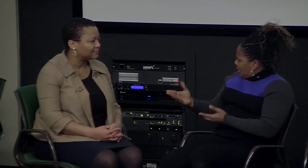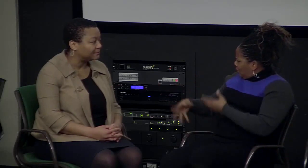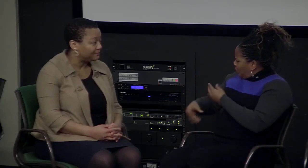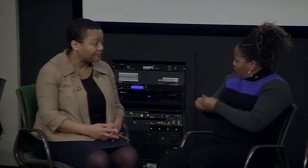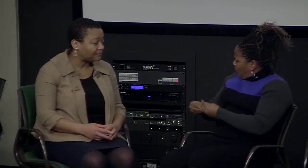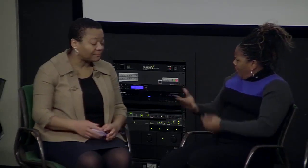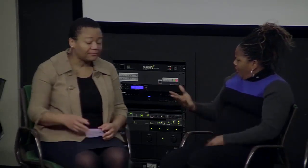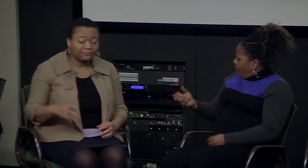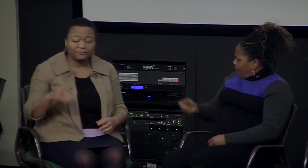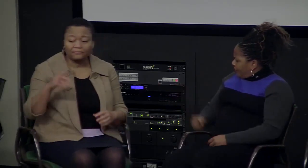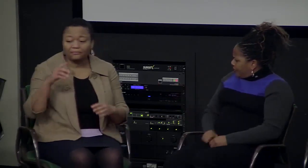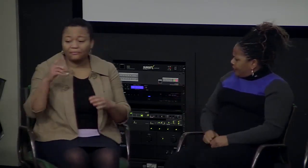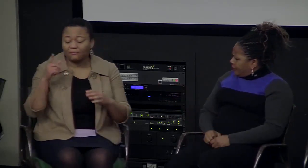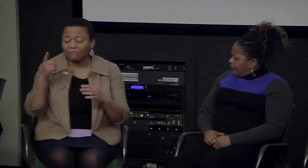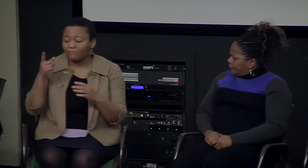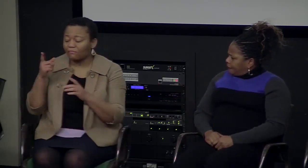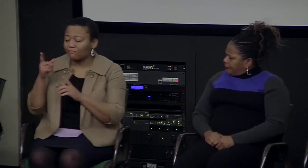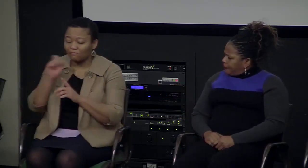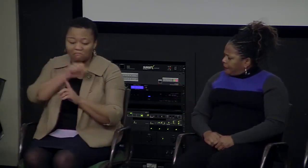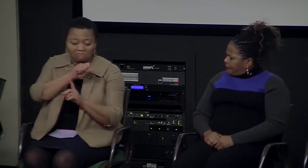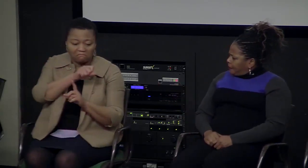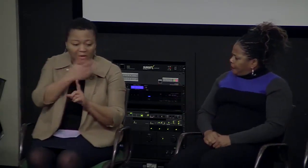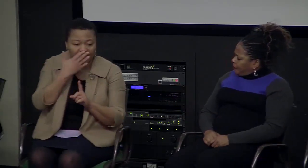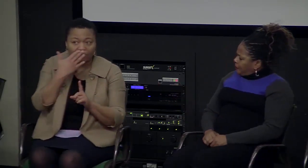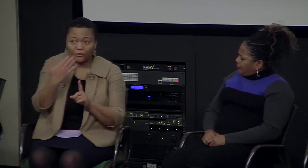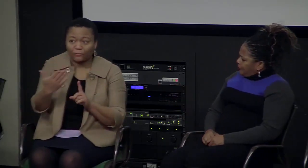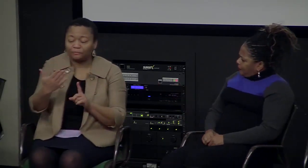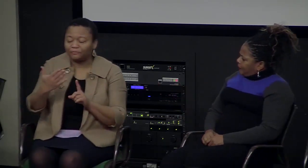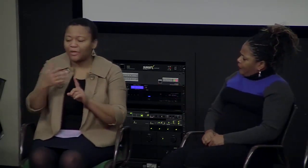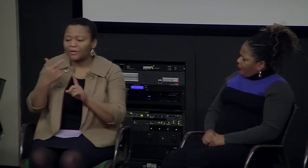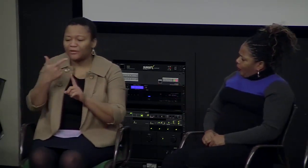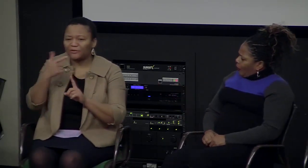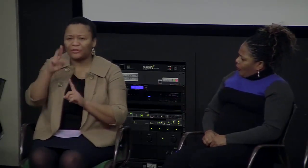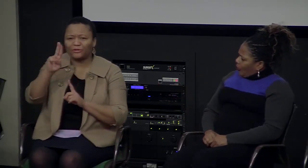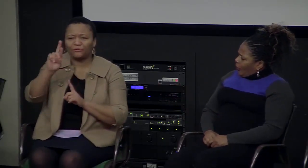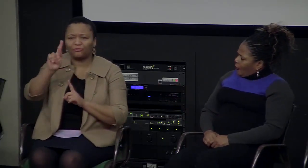interpreters Folami I don't know if you'd like to add to that sure thank you